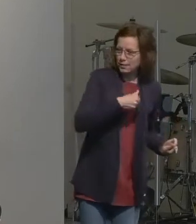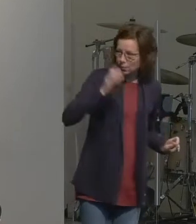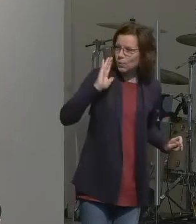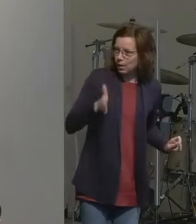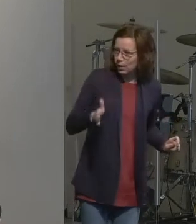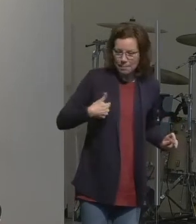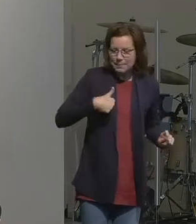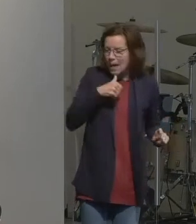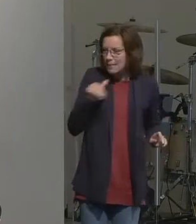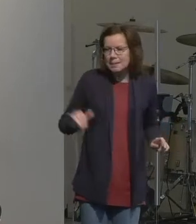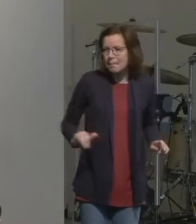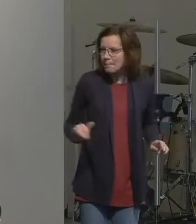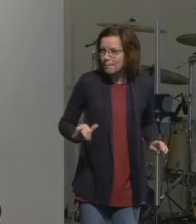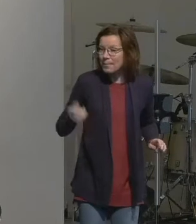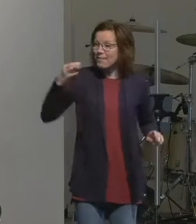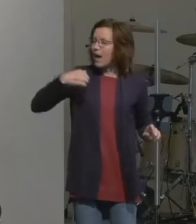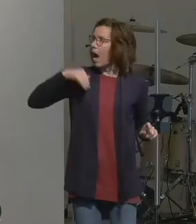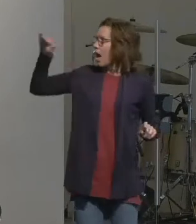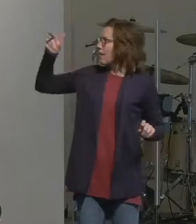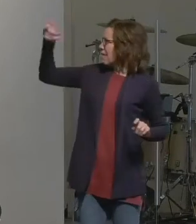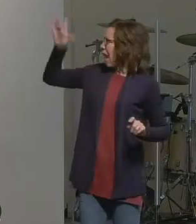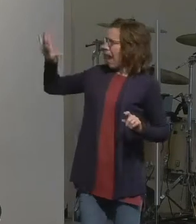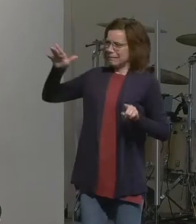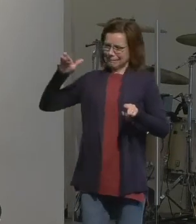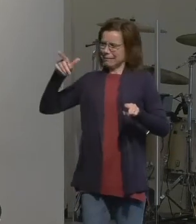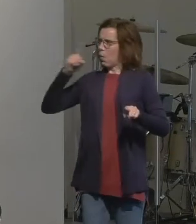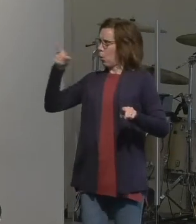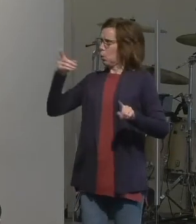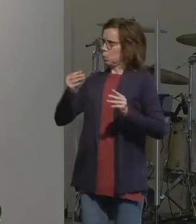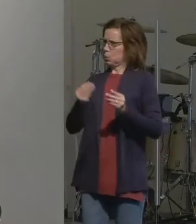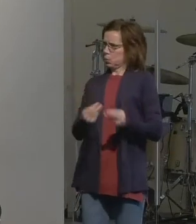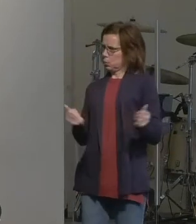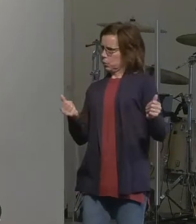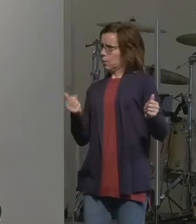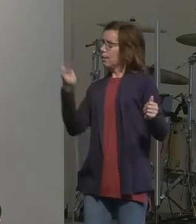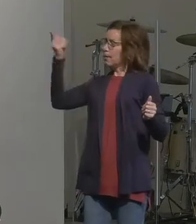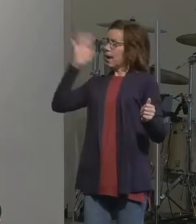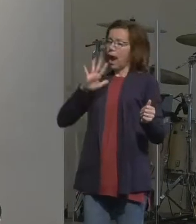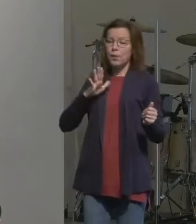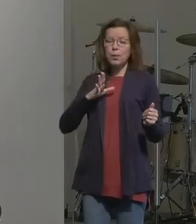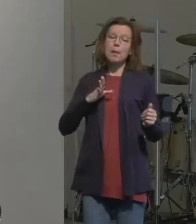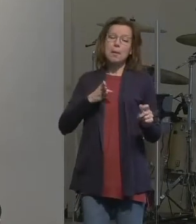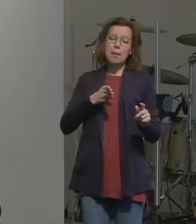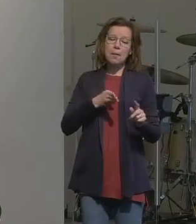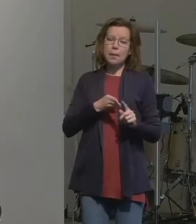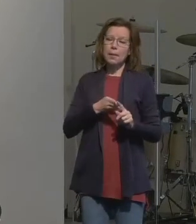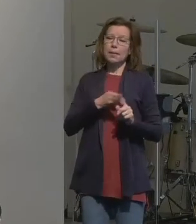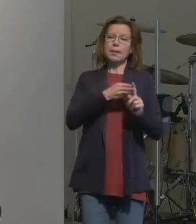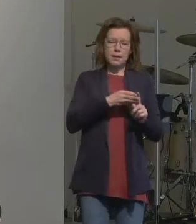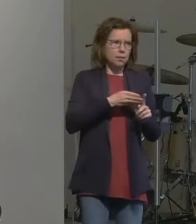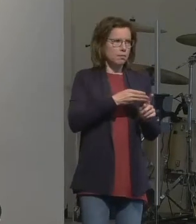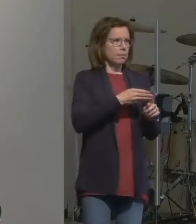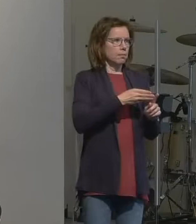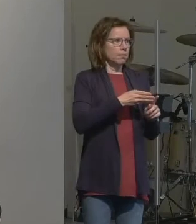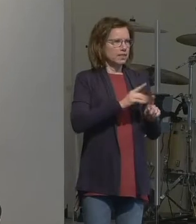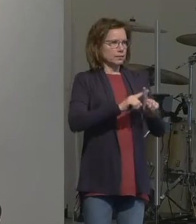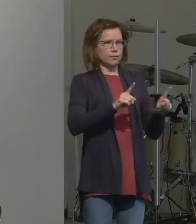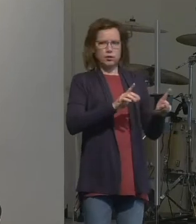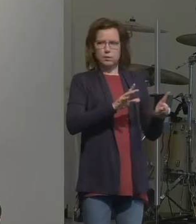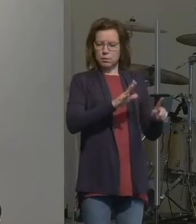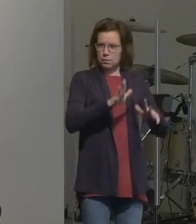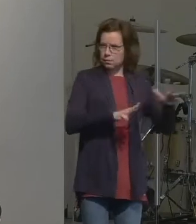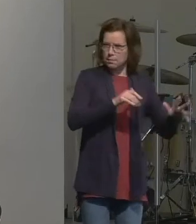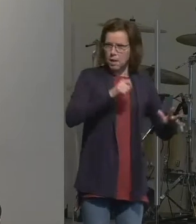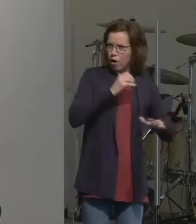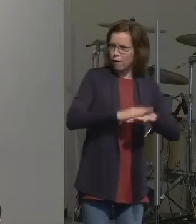engage him and say, fix this, God says, go there. He takes us to a place that isn't quite as comfortable because it causes us